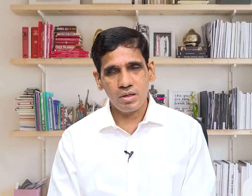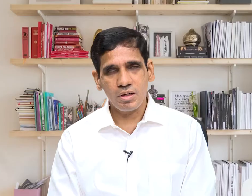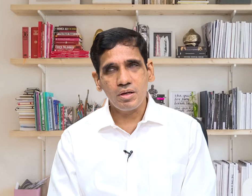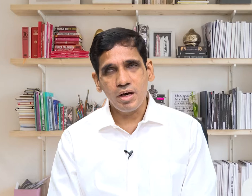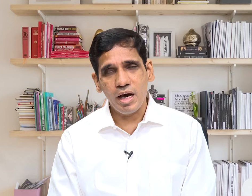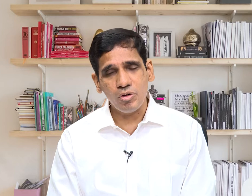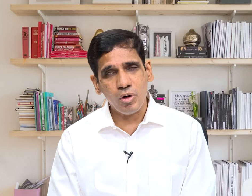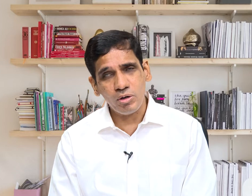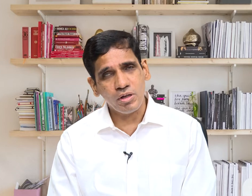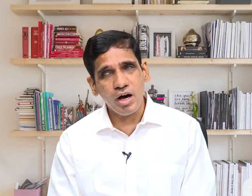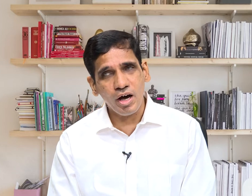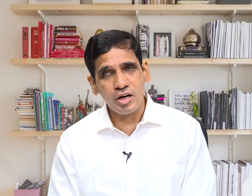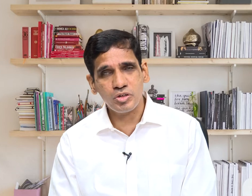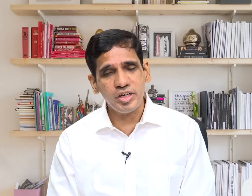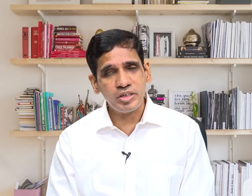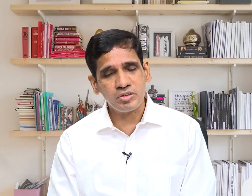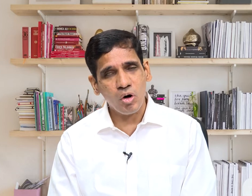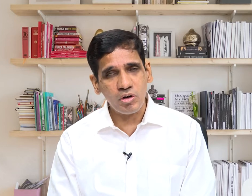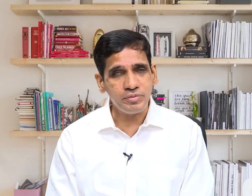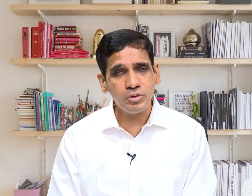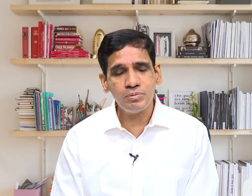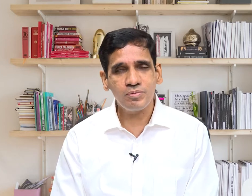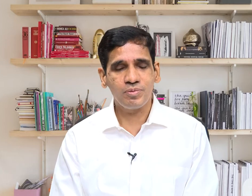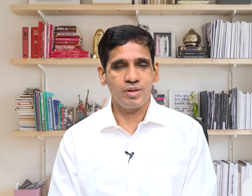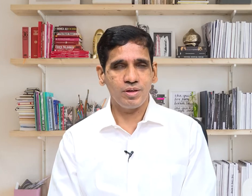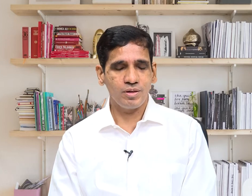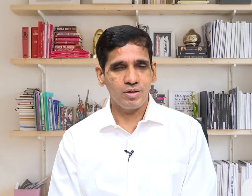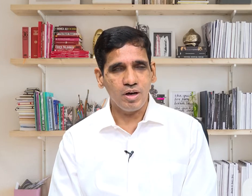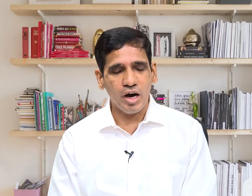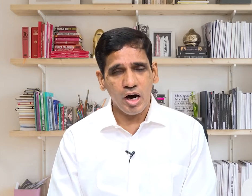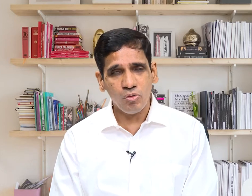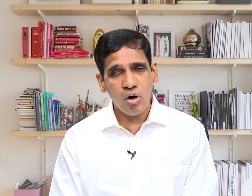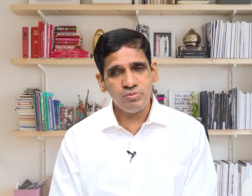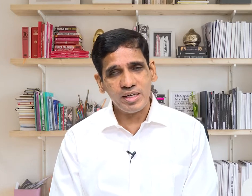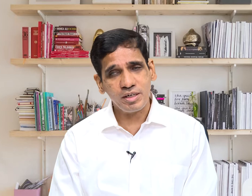Hello all good evening all of you a warm welcome